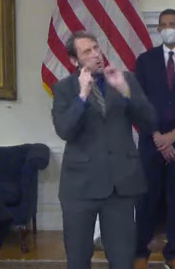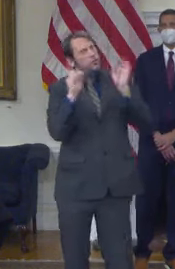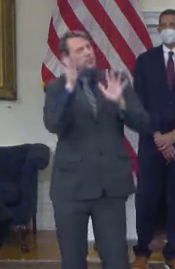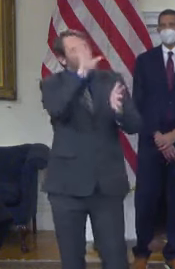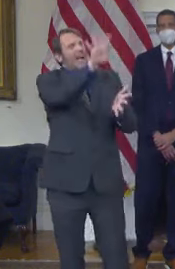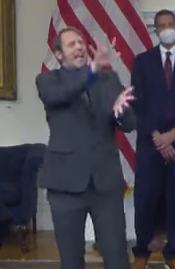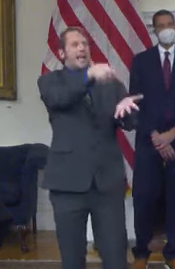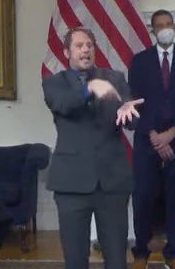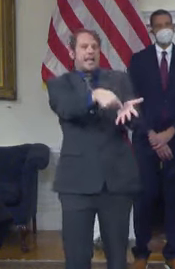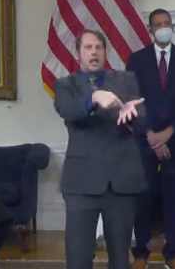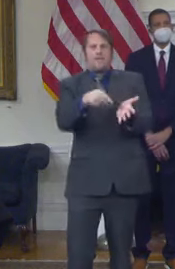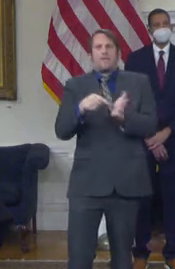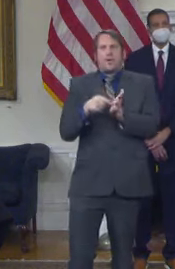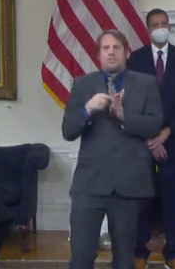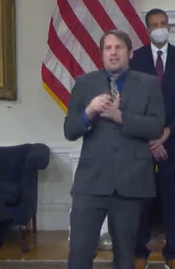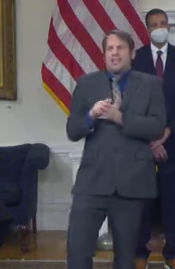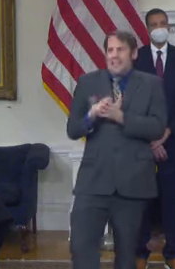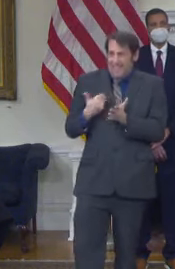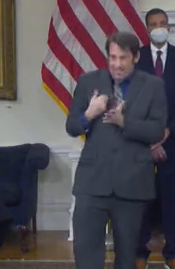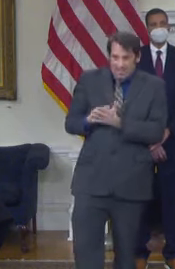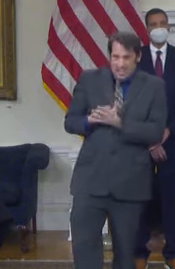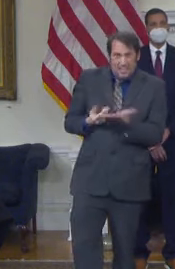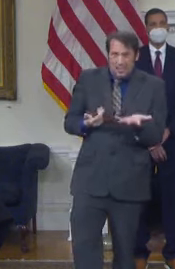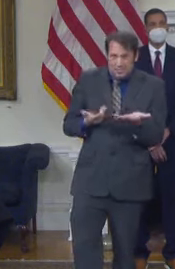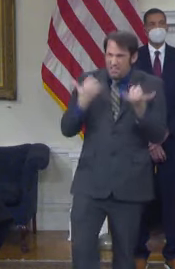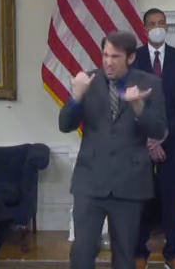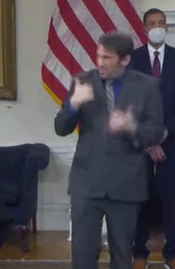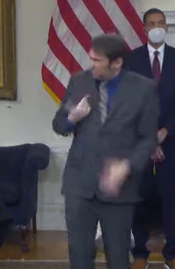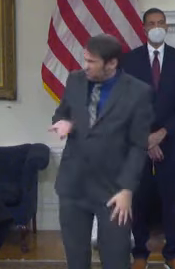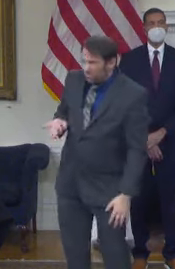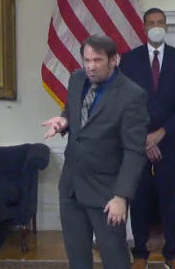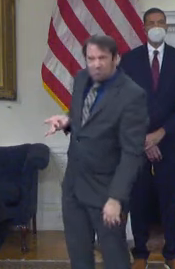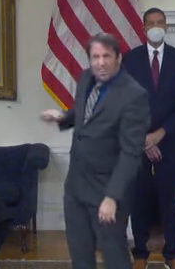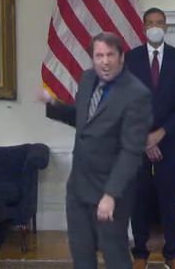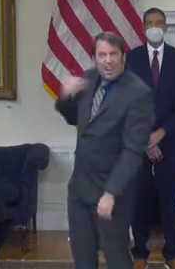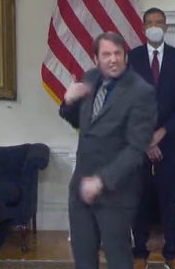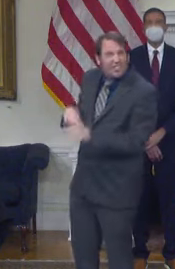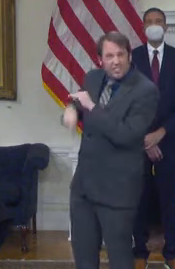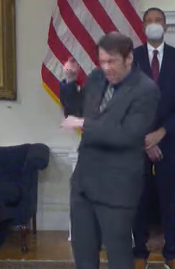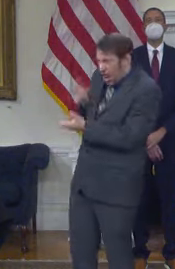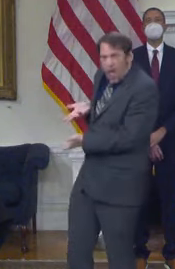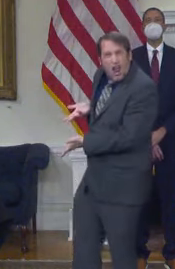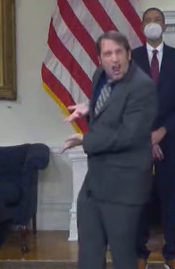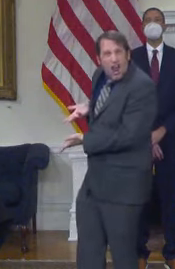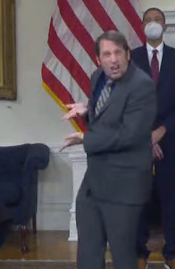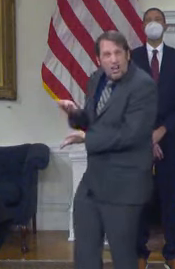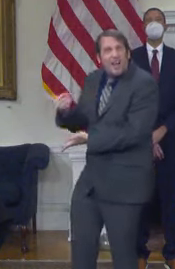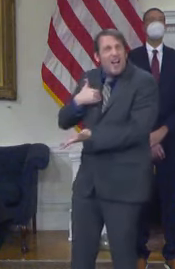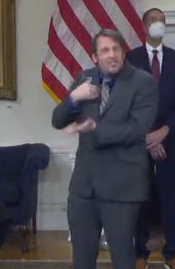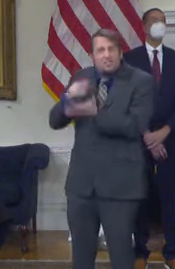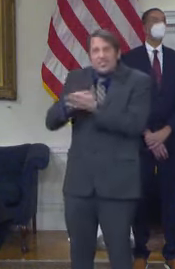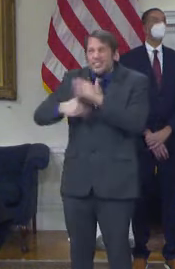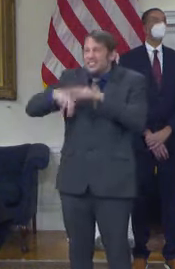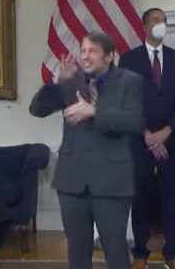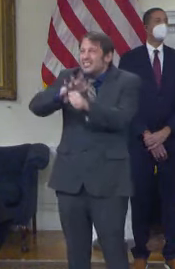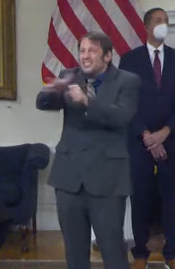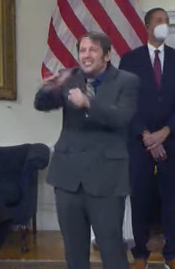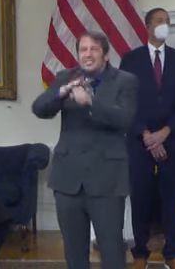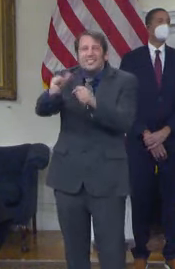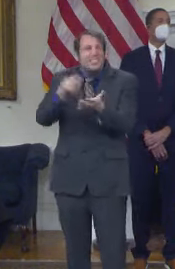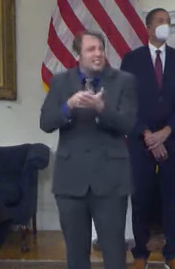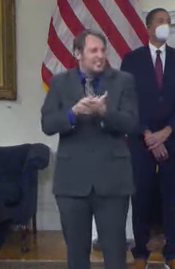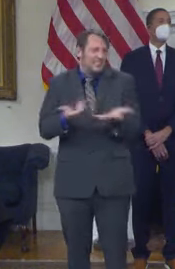show them that we can afford to do it. And it's what we should do. So, yeah, anybody else?